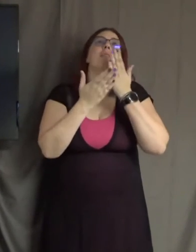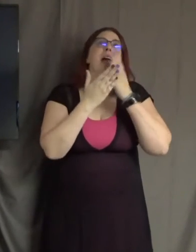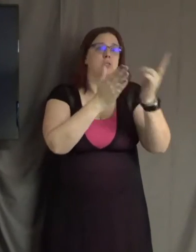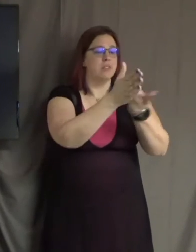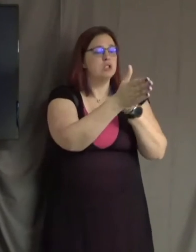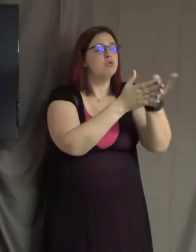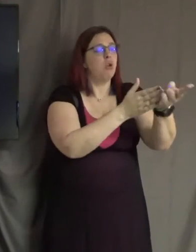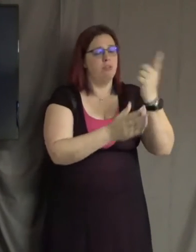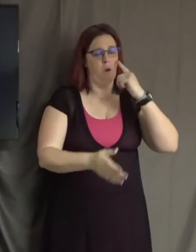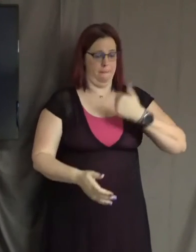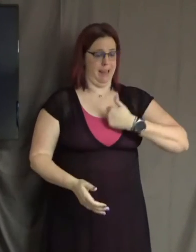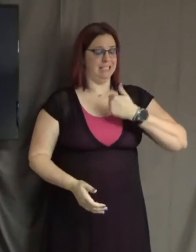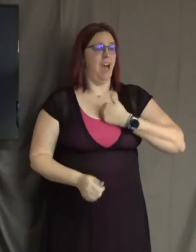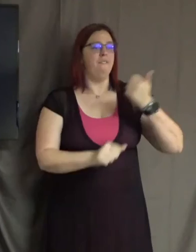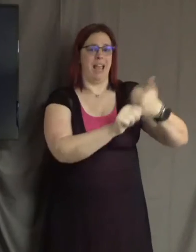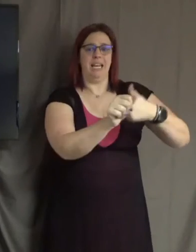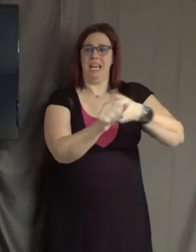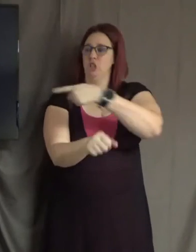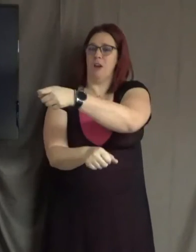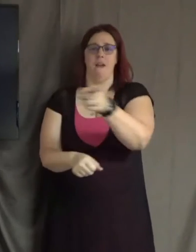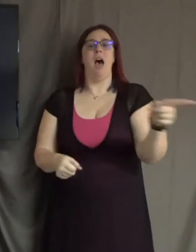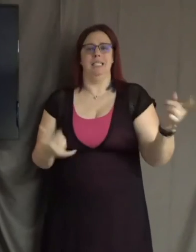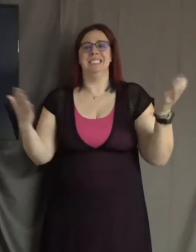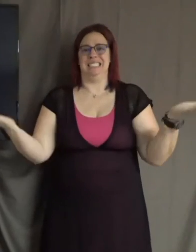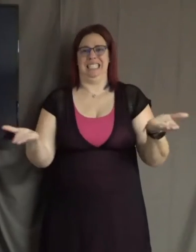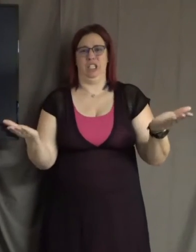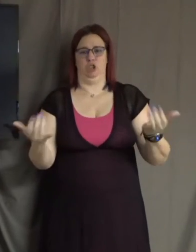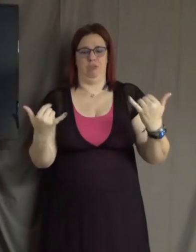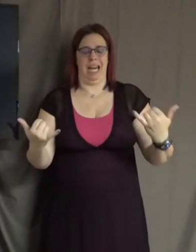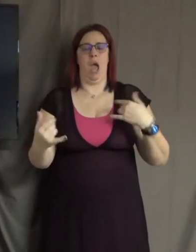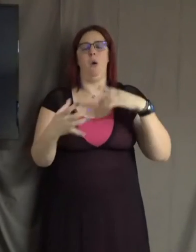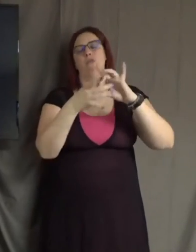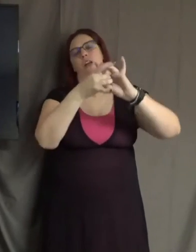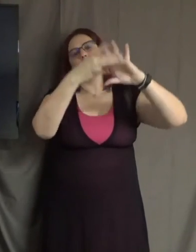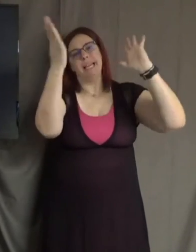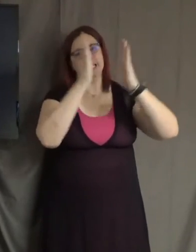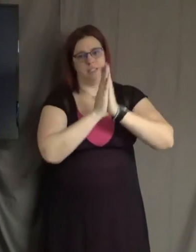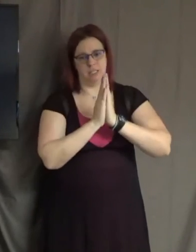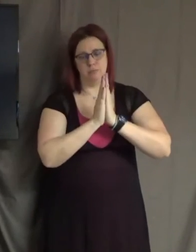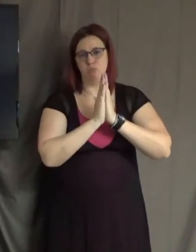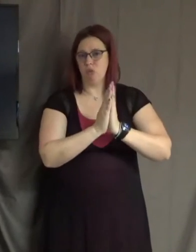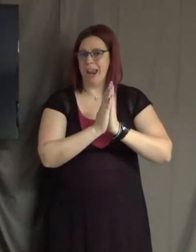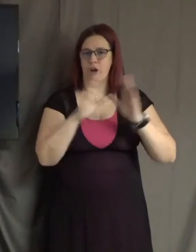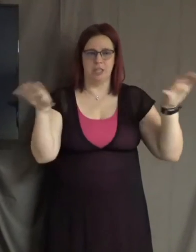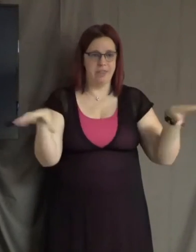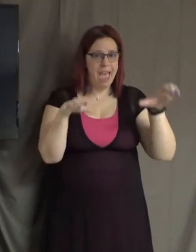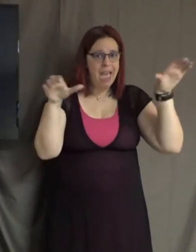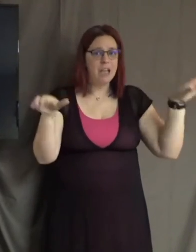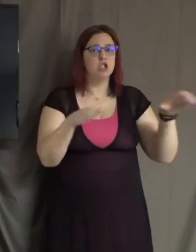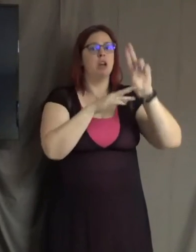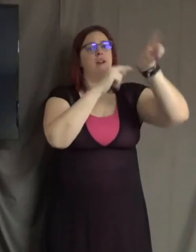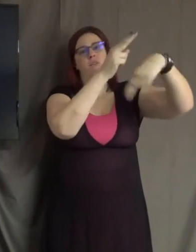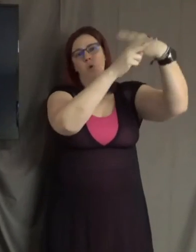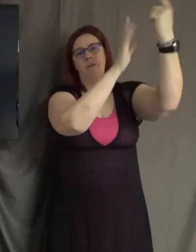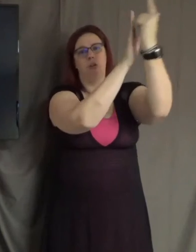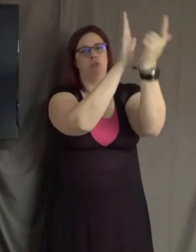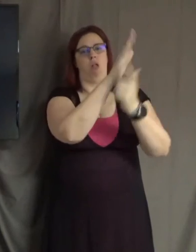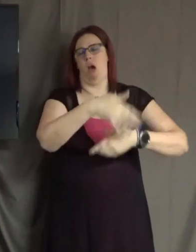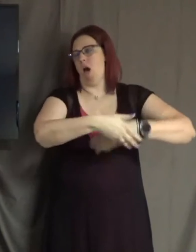one of us right here and right now, and I release this prayer into the action of that universal law that simply does the work.